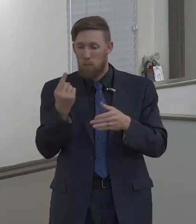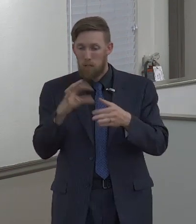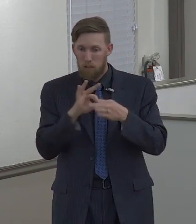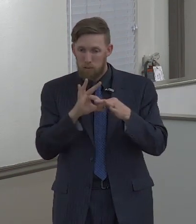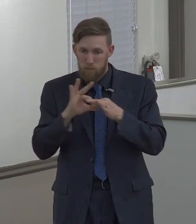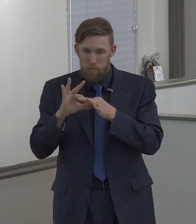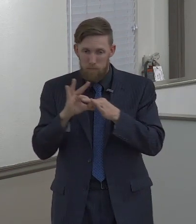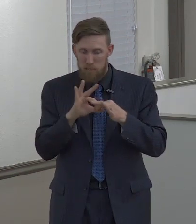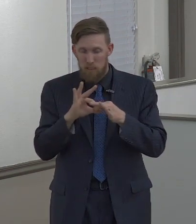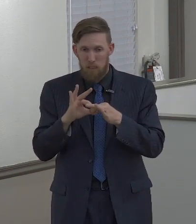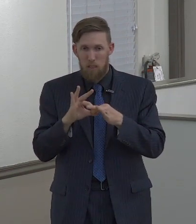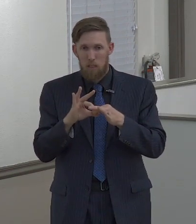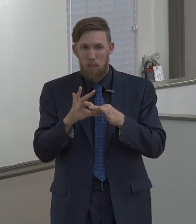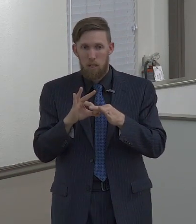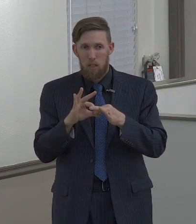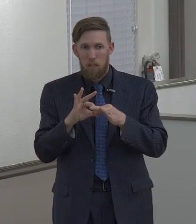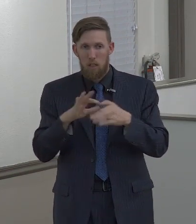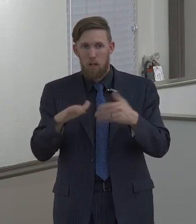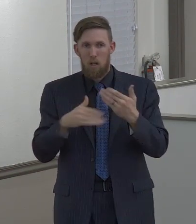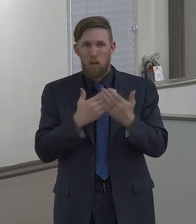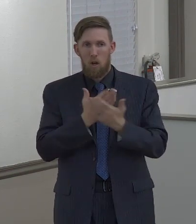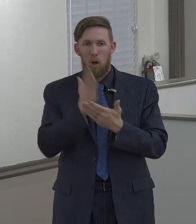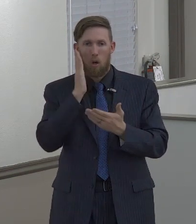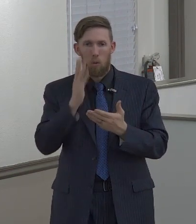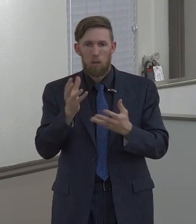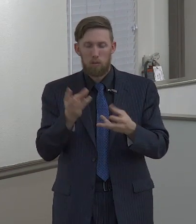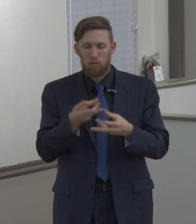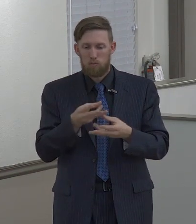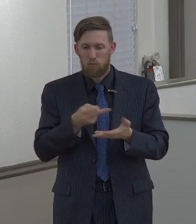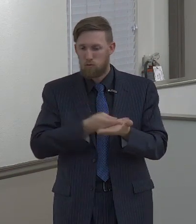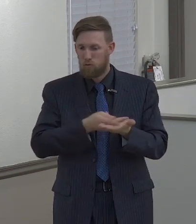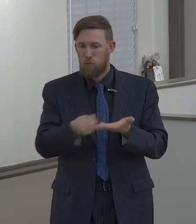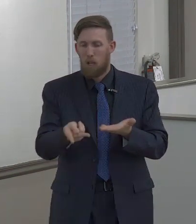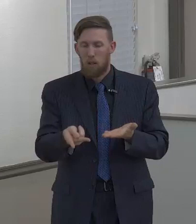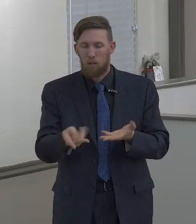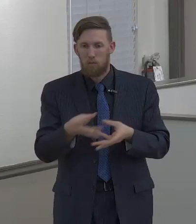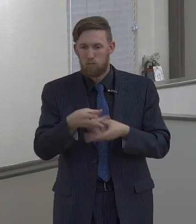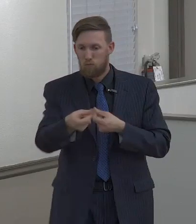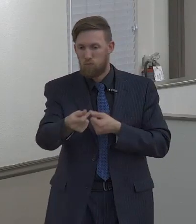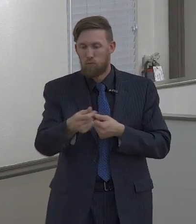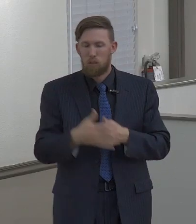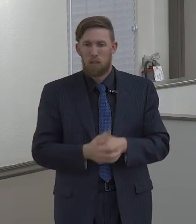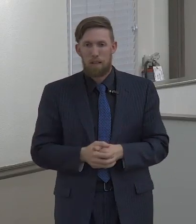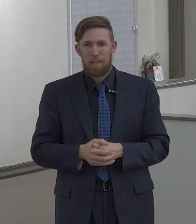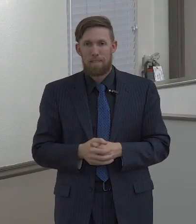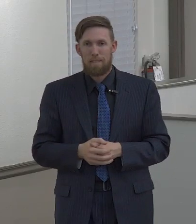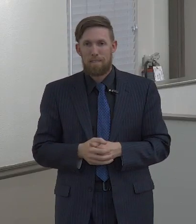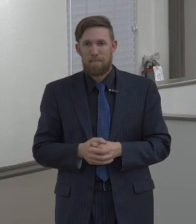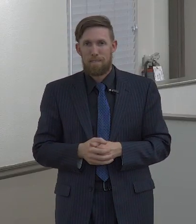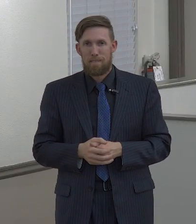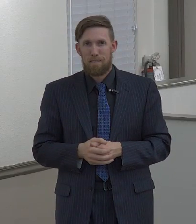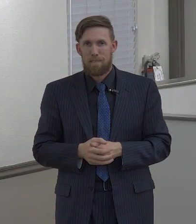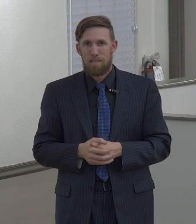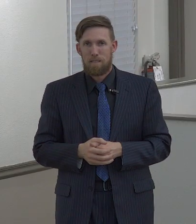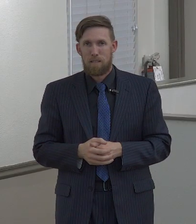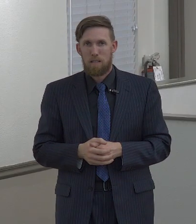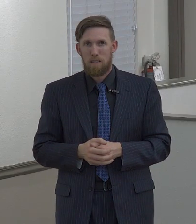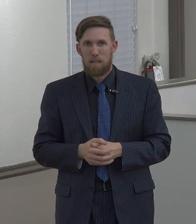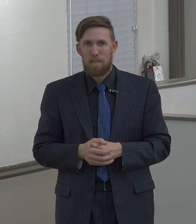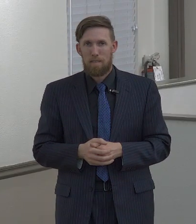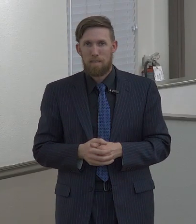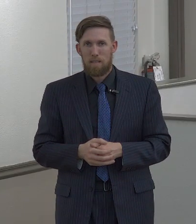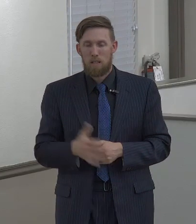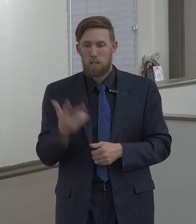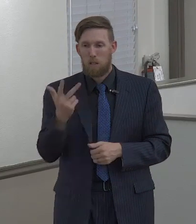It's just going to all come crashing down. so this was the message tonight. This is what